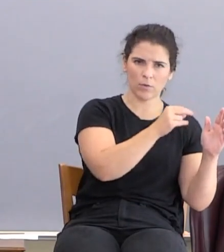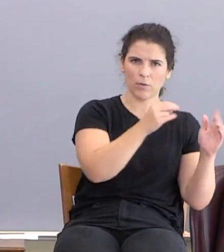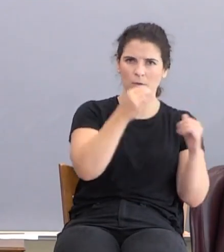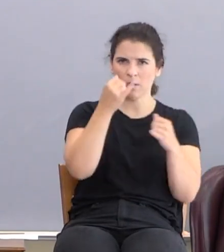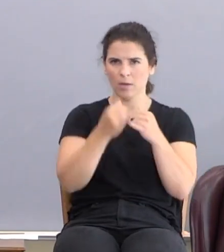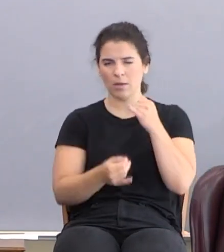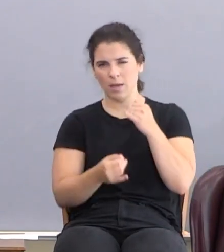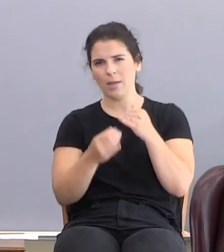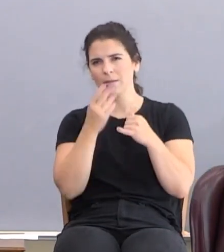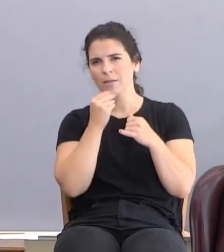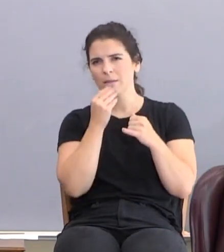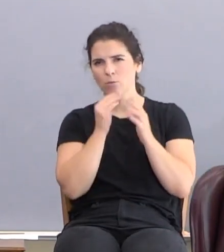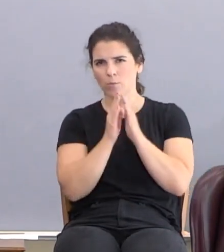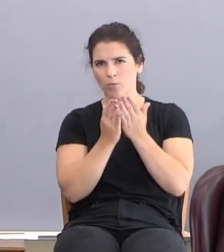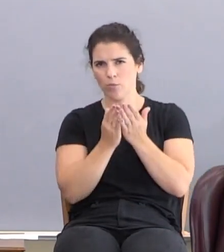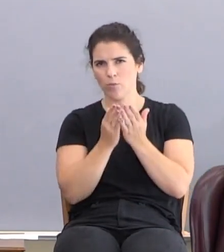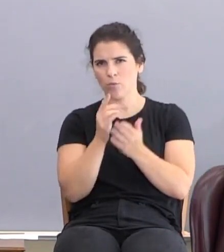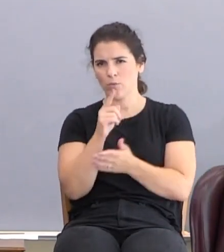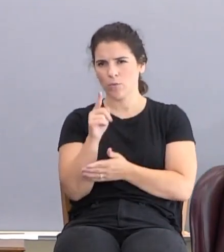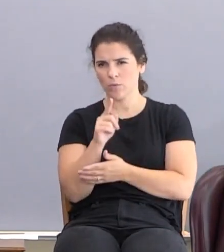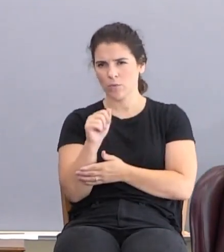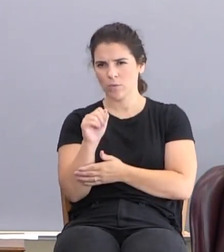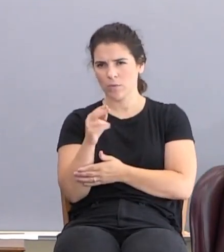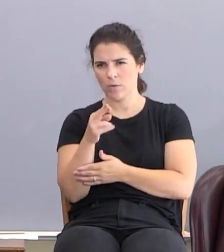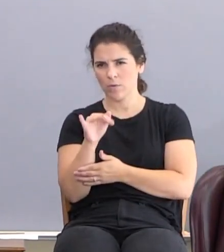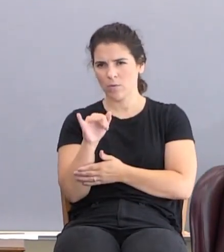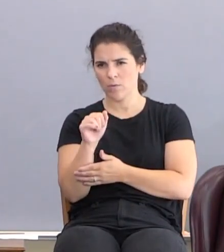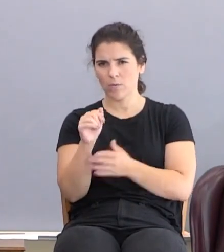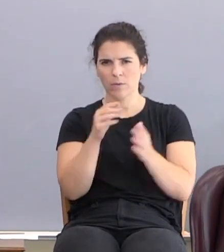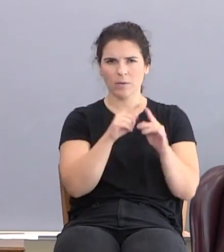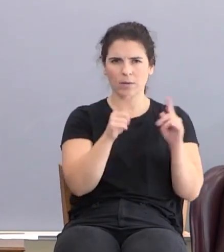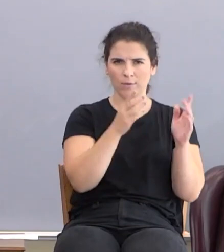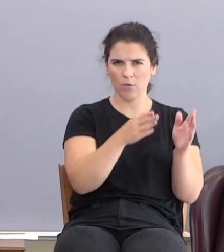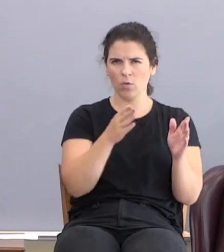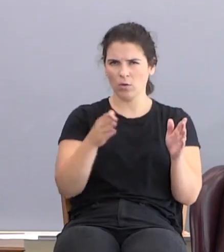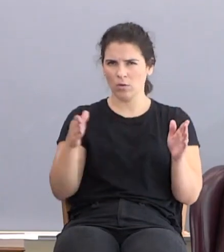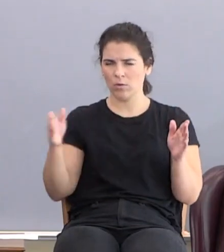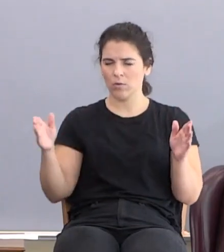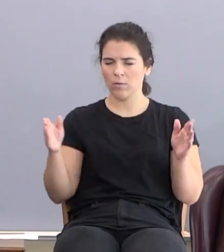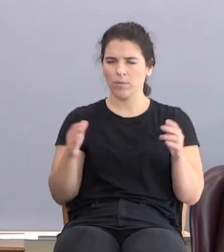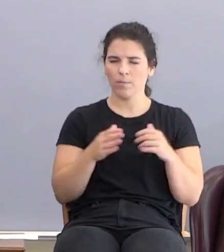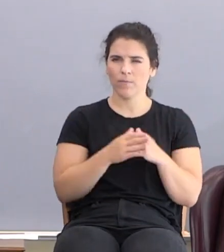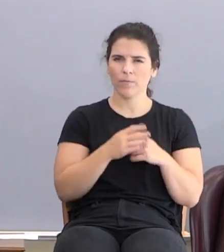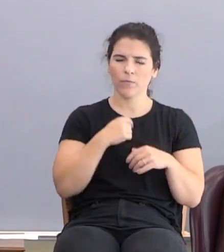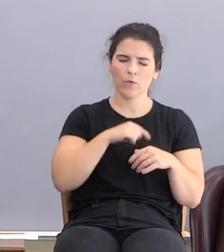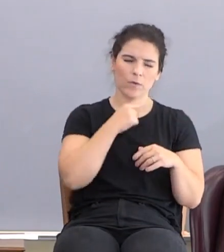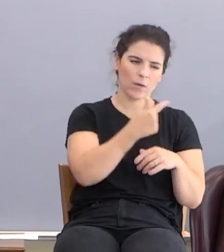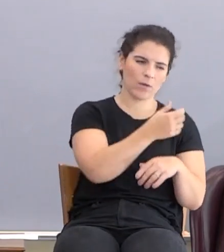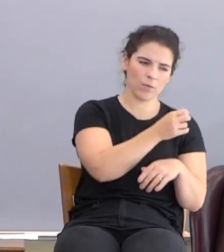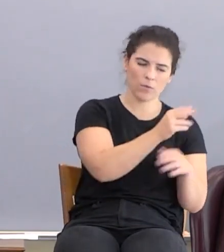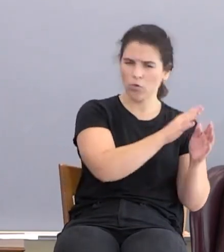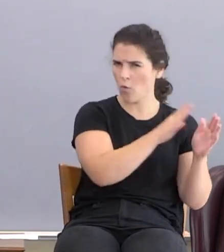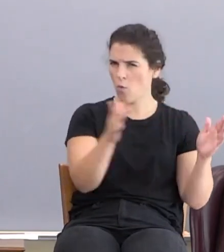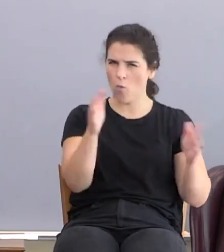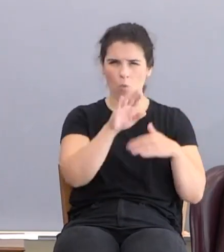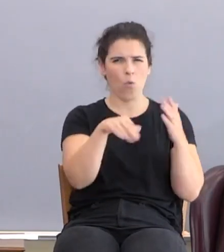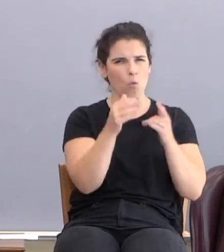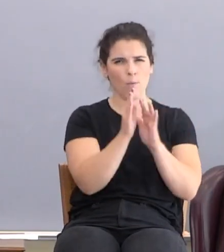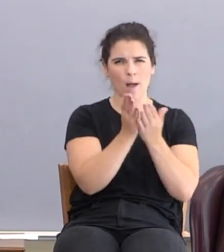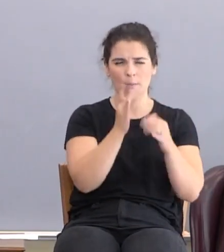Hebrew book of the Hebrew Bible, which is like Chronicles, they have the same books, but just a different order. We would say from Genesis, the whole Bible.